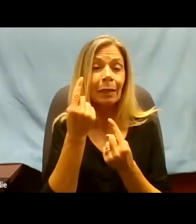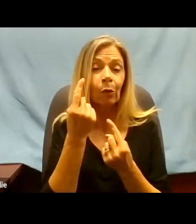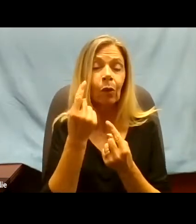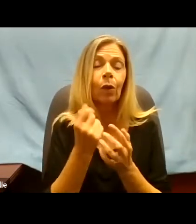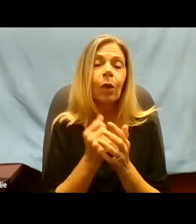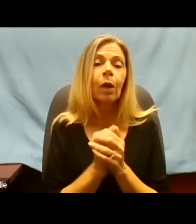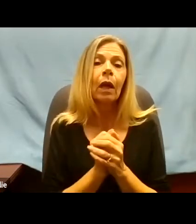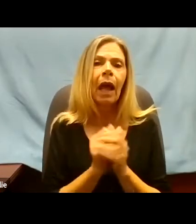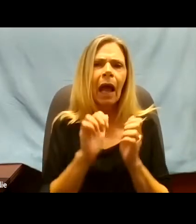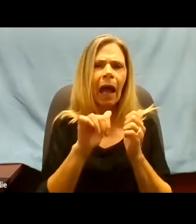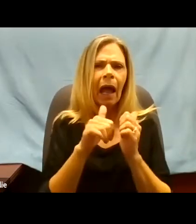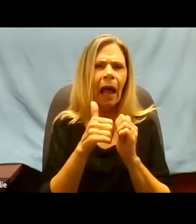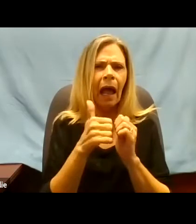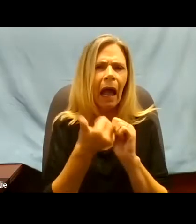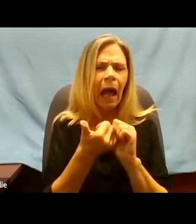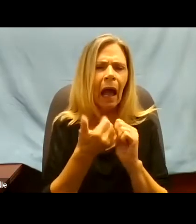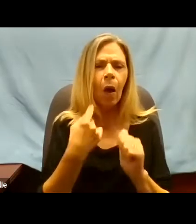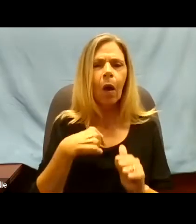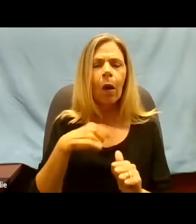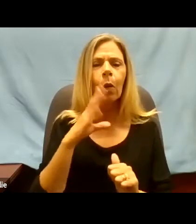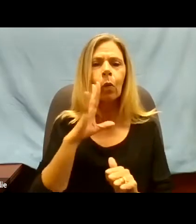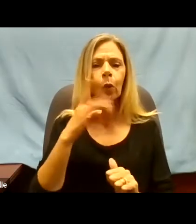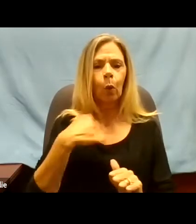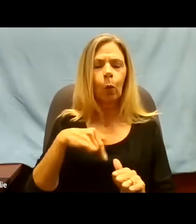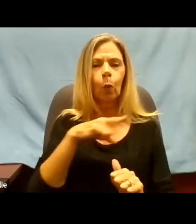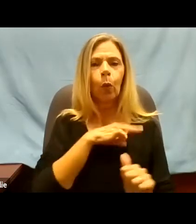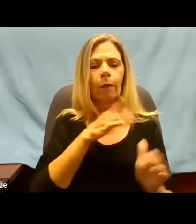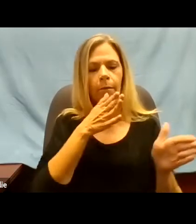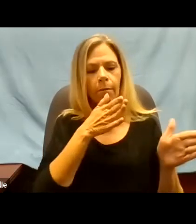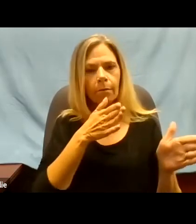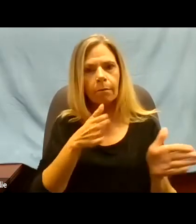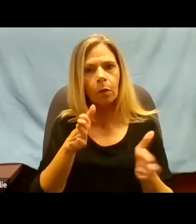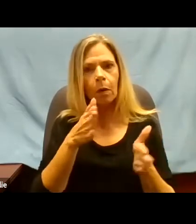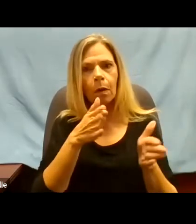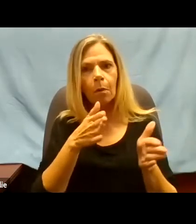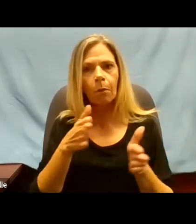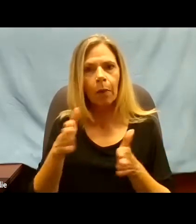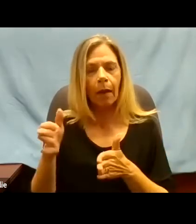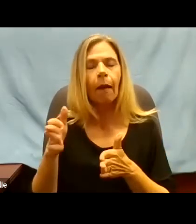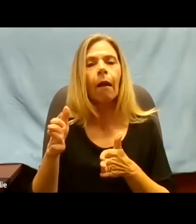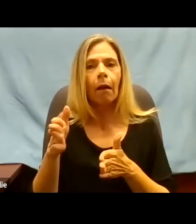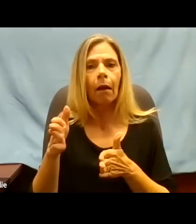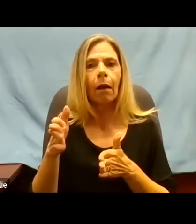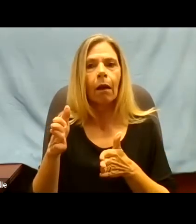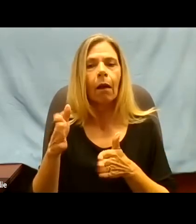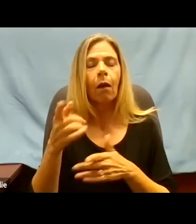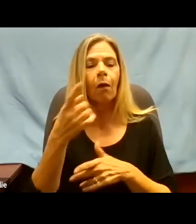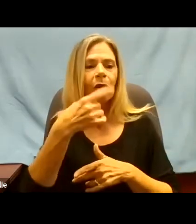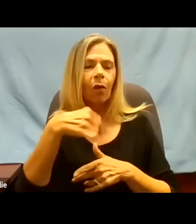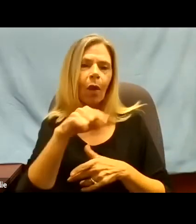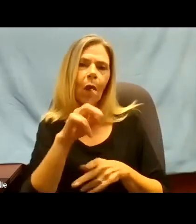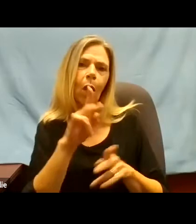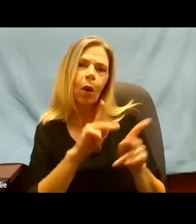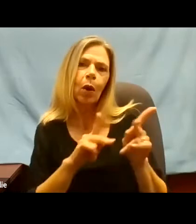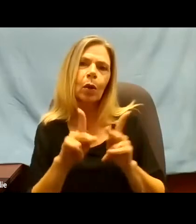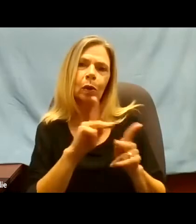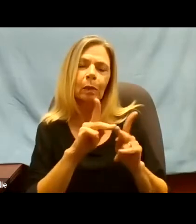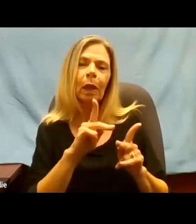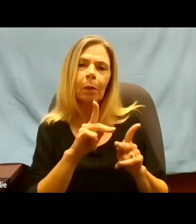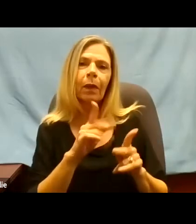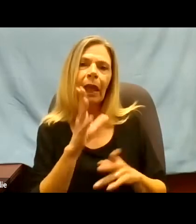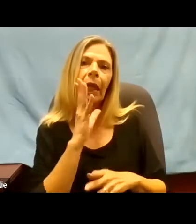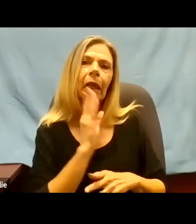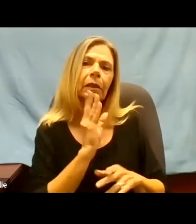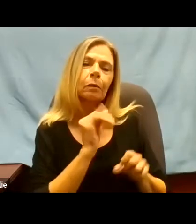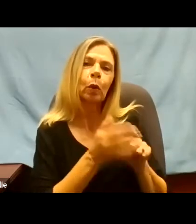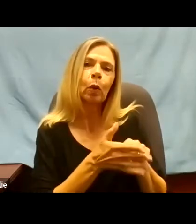going to prepare for people who have gotten COVID, survived it, but are now coming back with